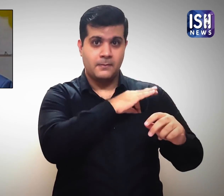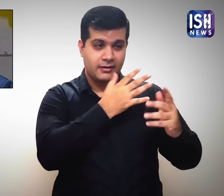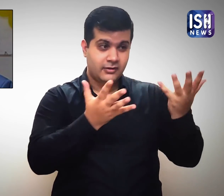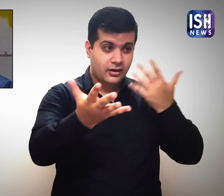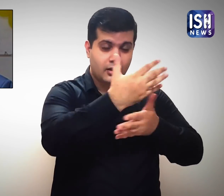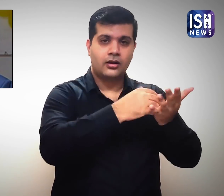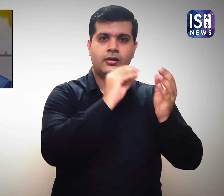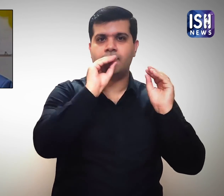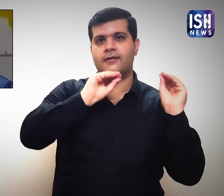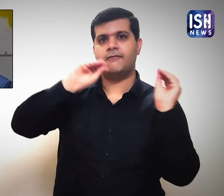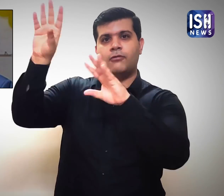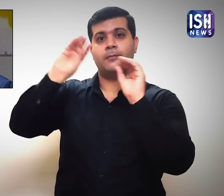ICMR.